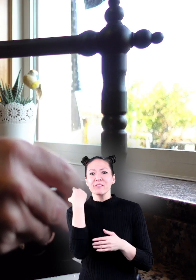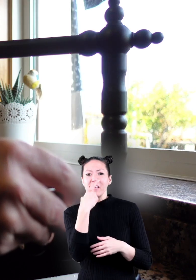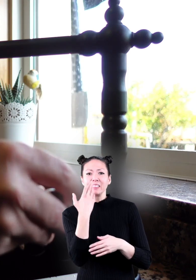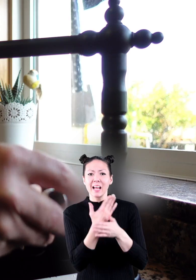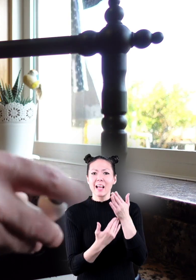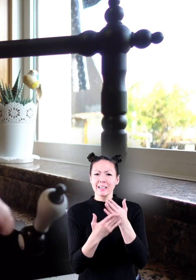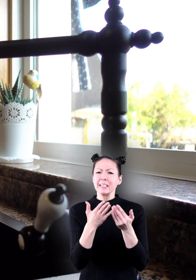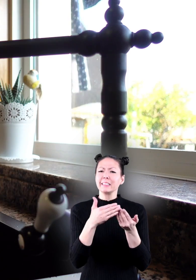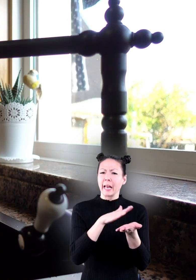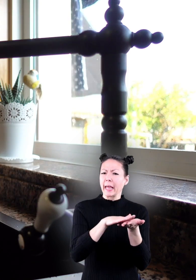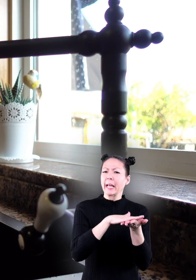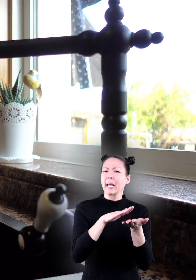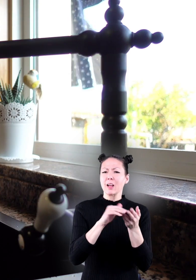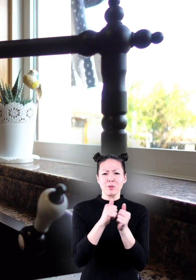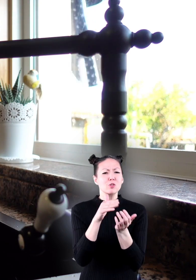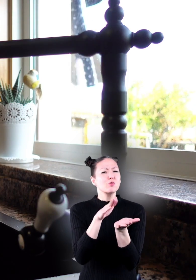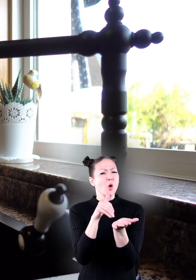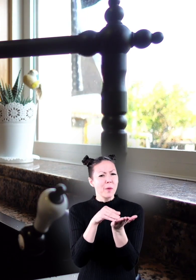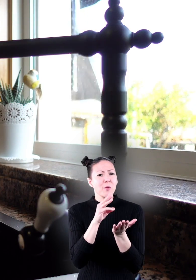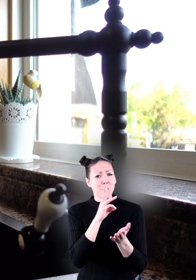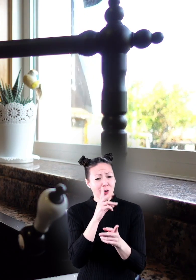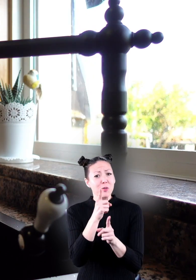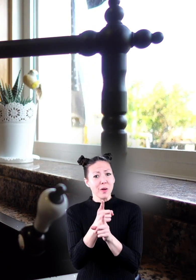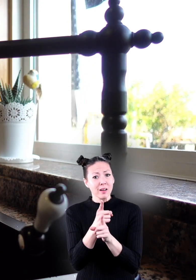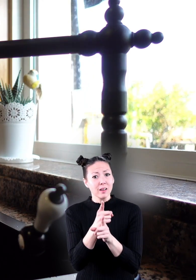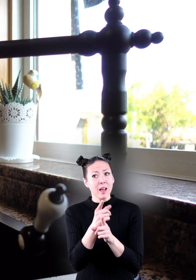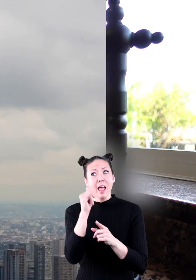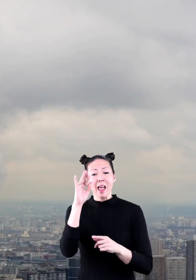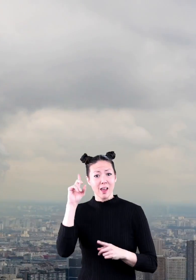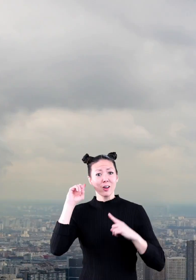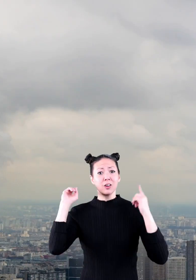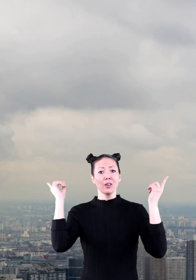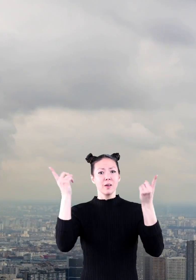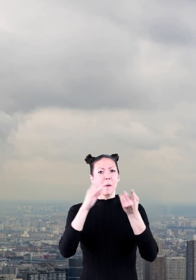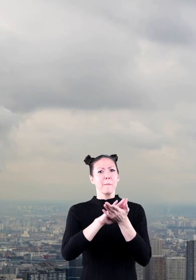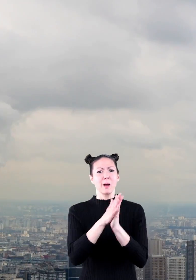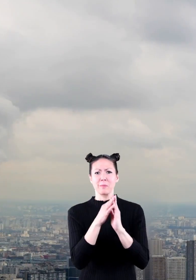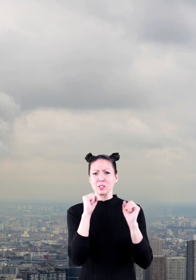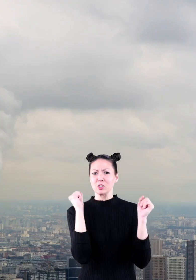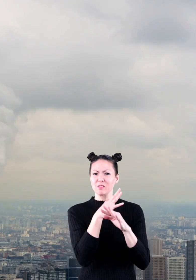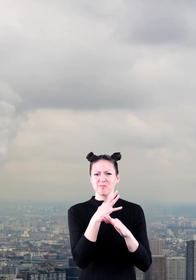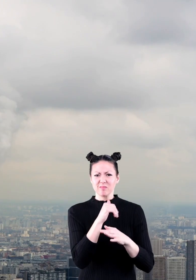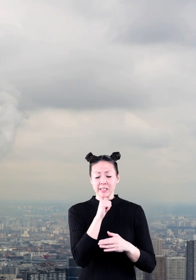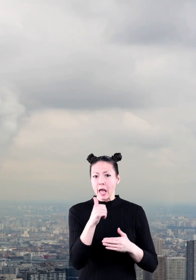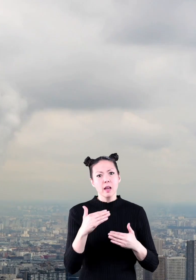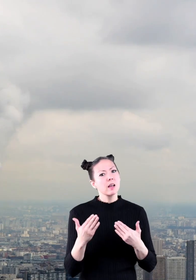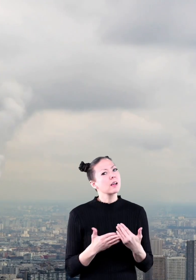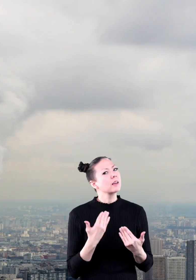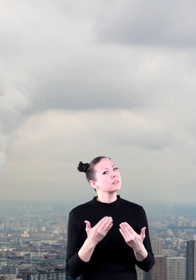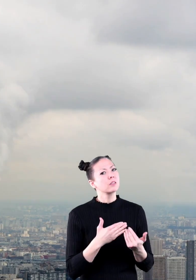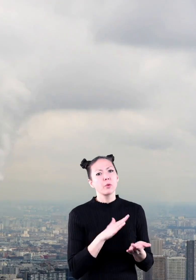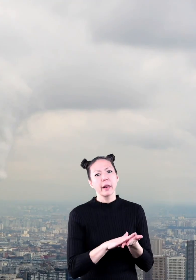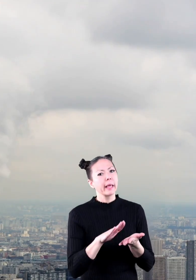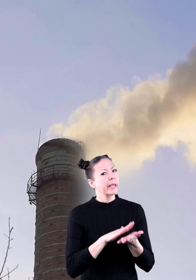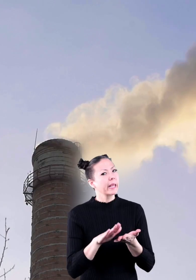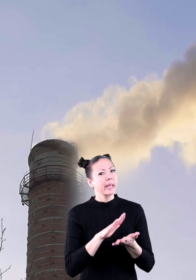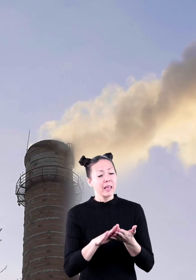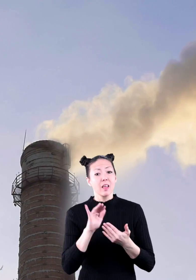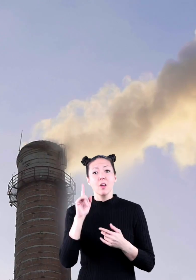you can easily clean them with soap and water. But when the air becomes dirty, it's not as easy to clean. When there is